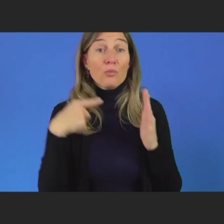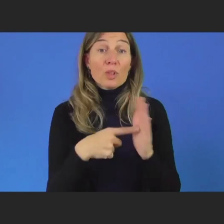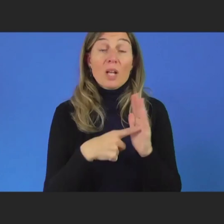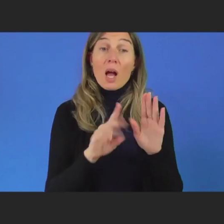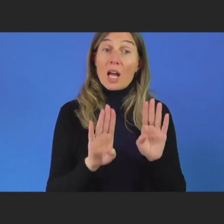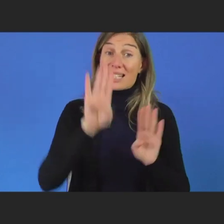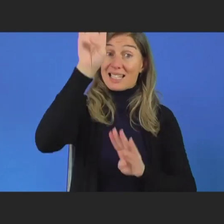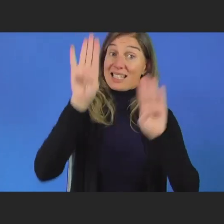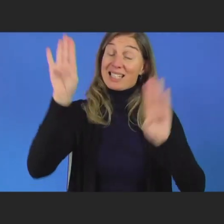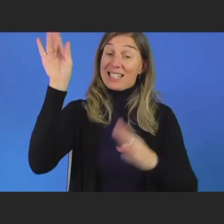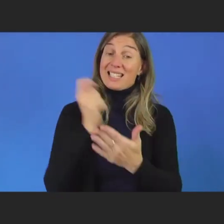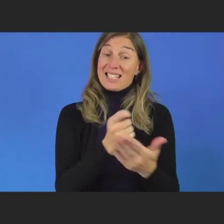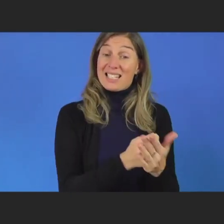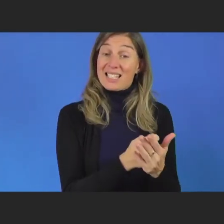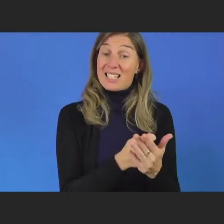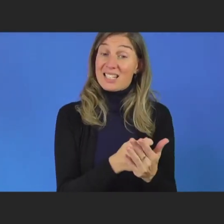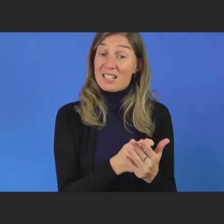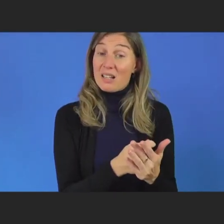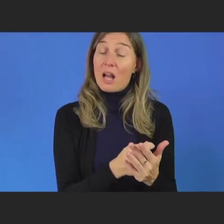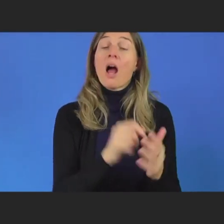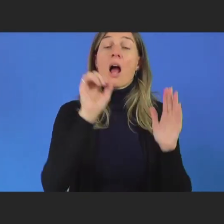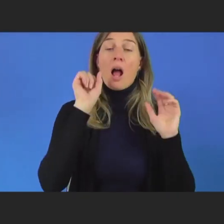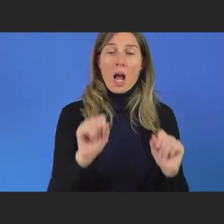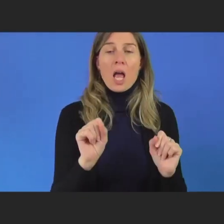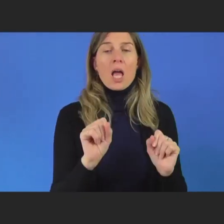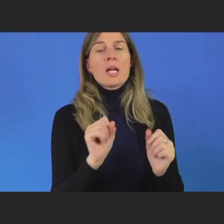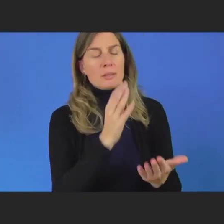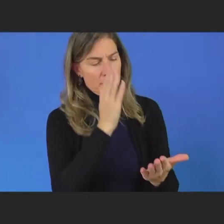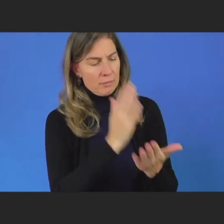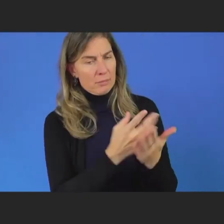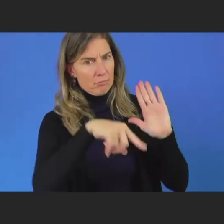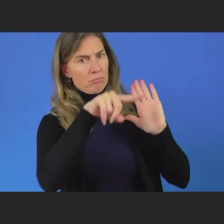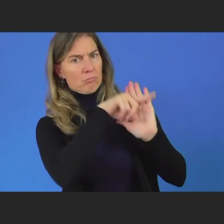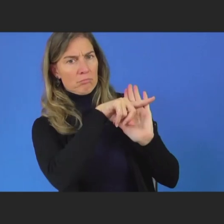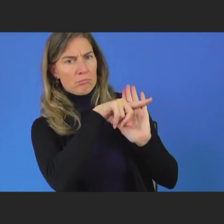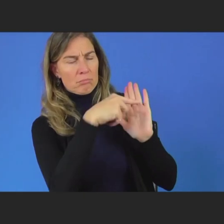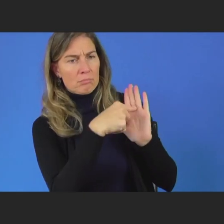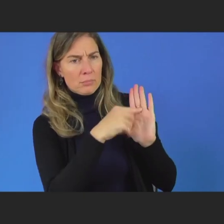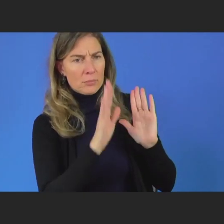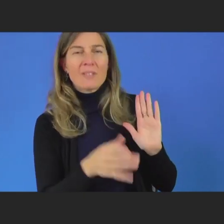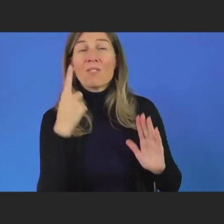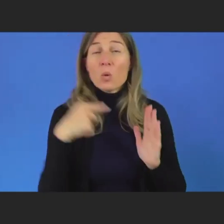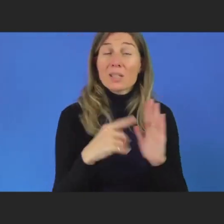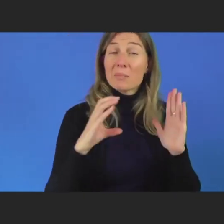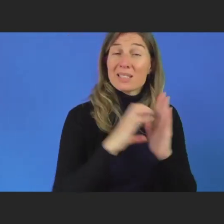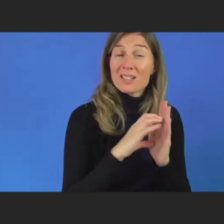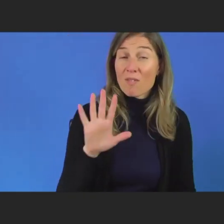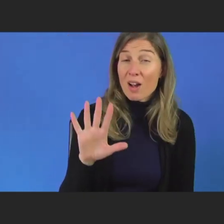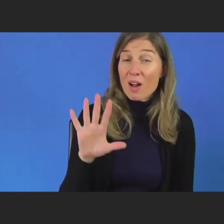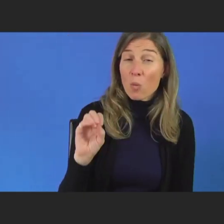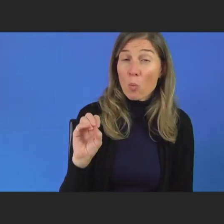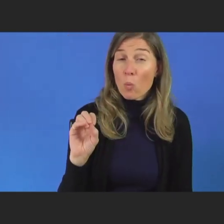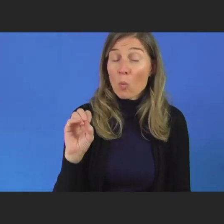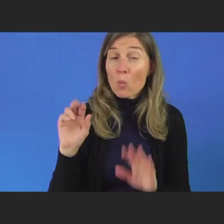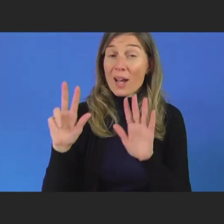And we know that there's a guideline, Section 508 guidelines in the US,